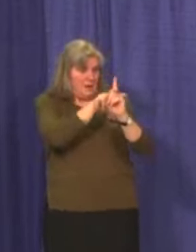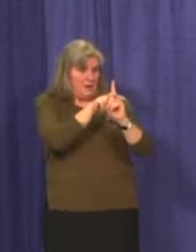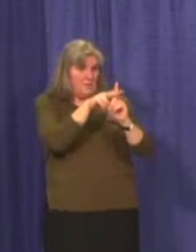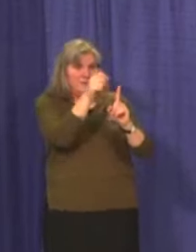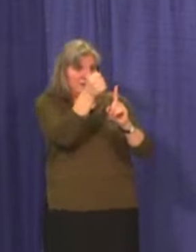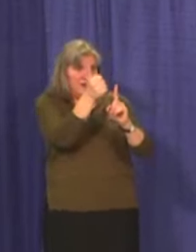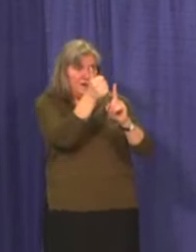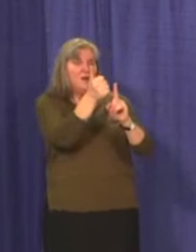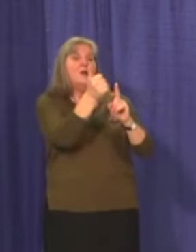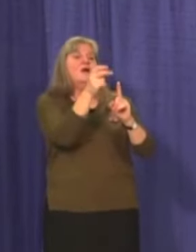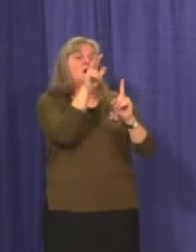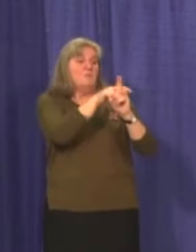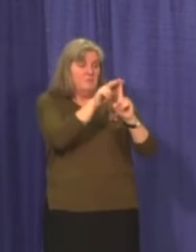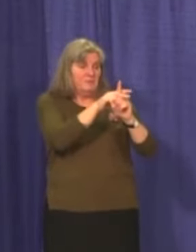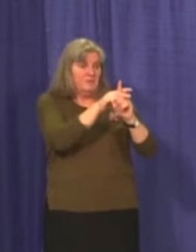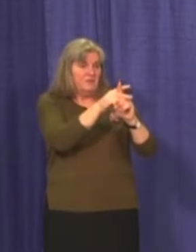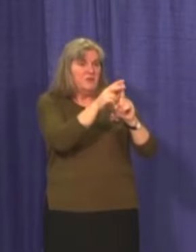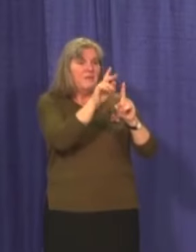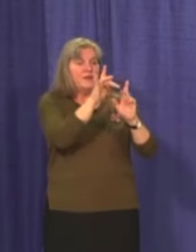then the time is deleted.